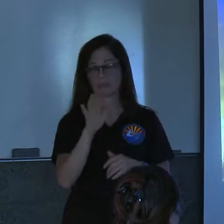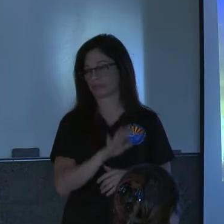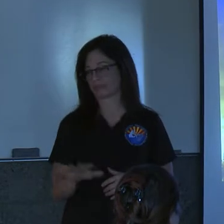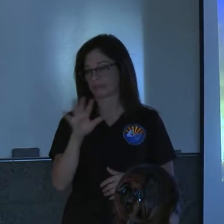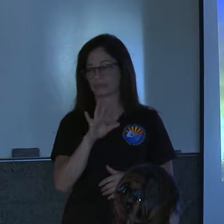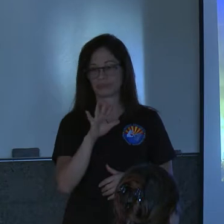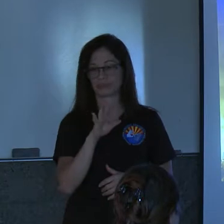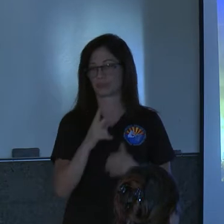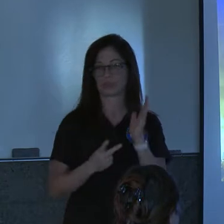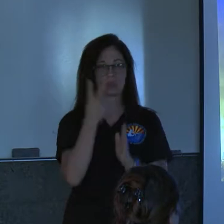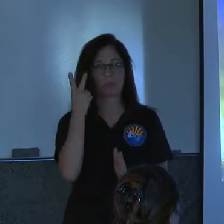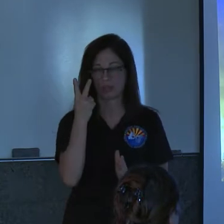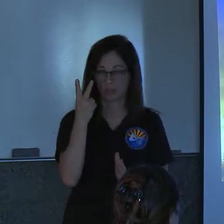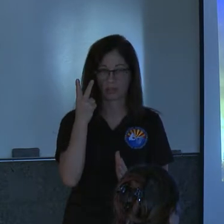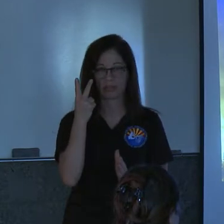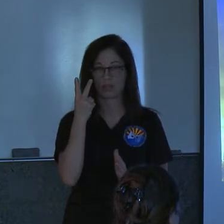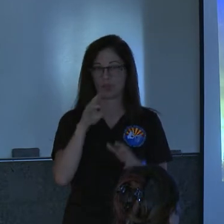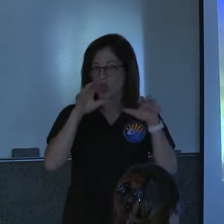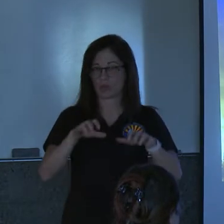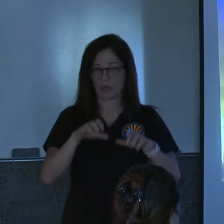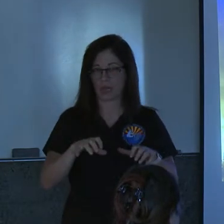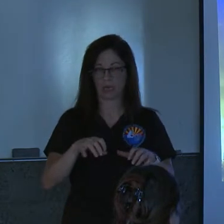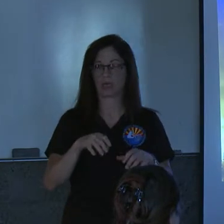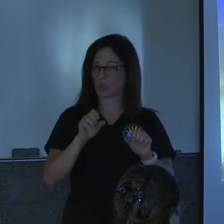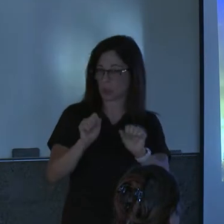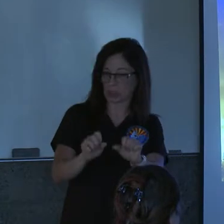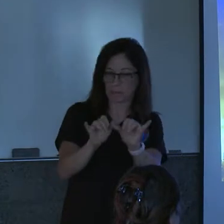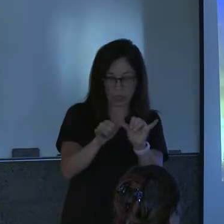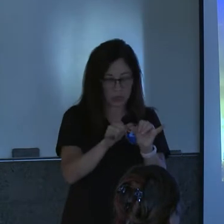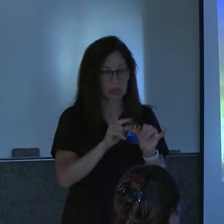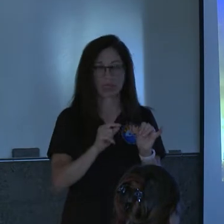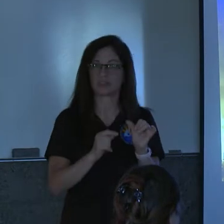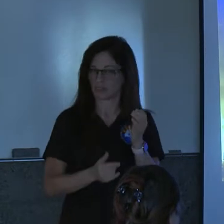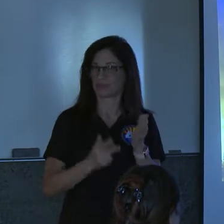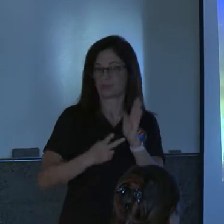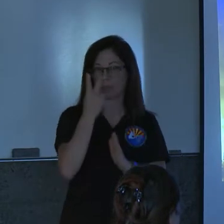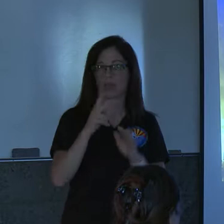at least twofold in many different uh parameters you could measure and next